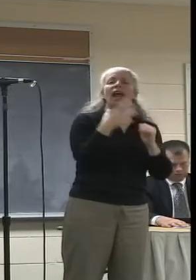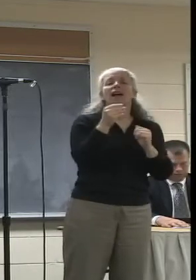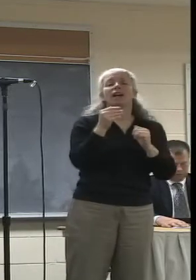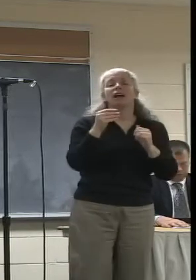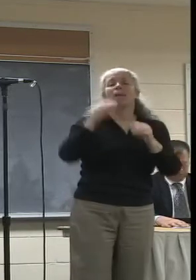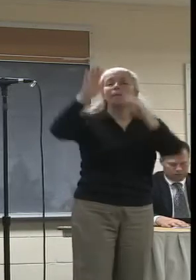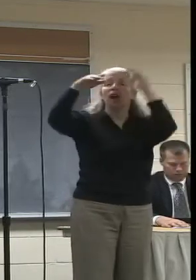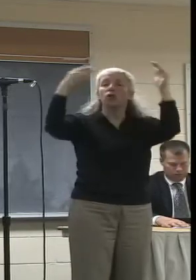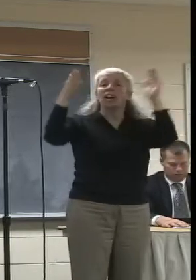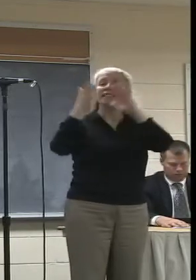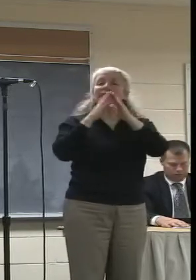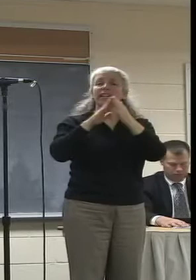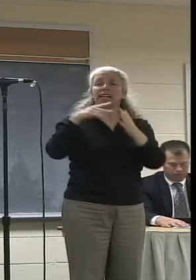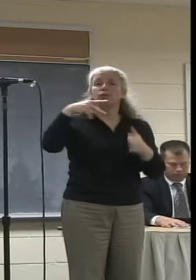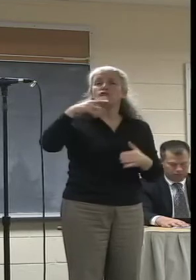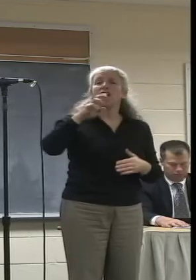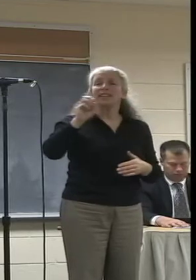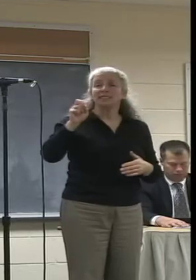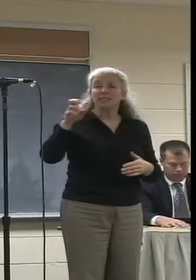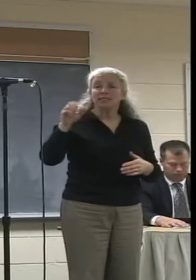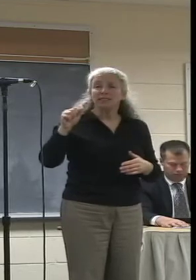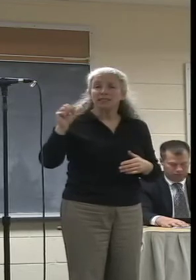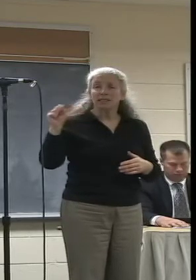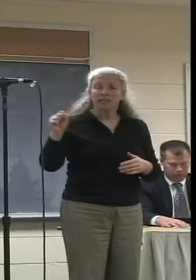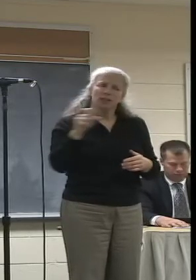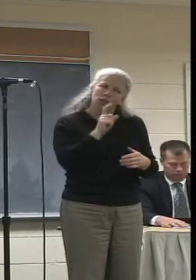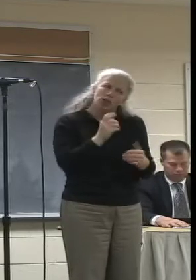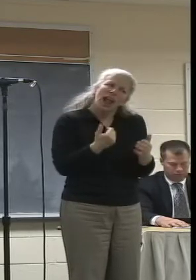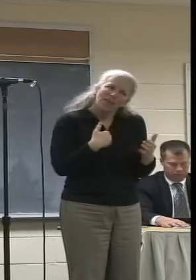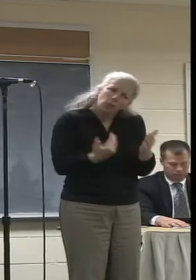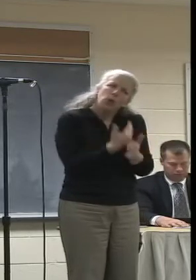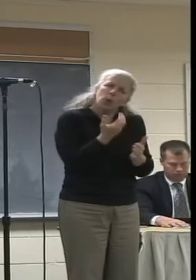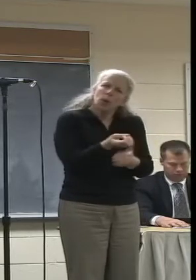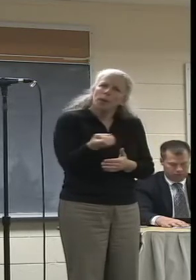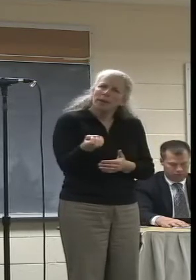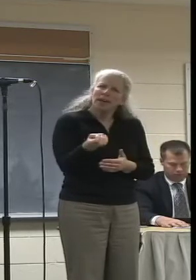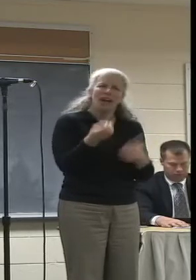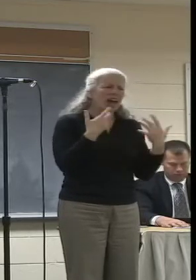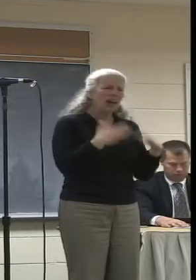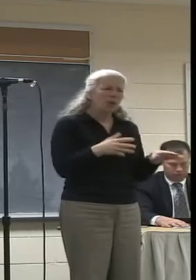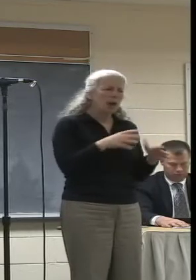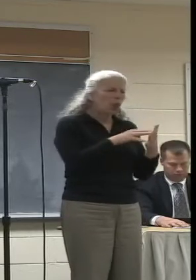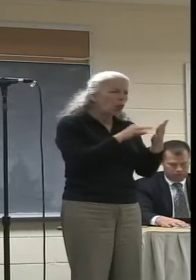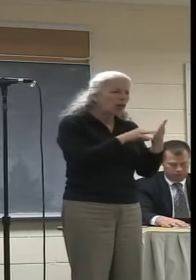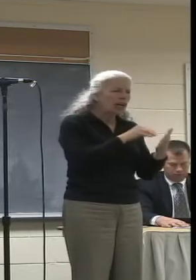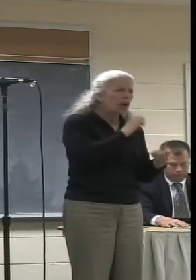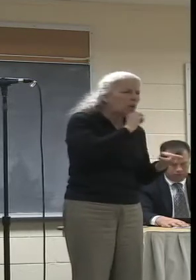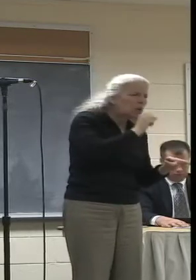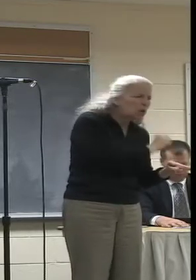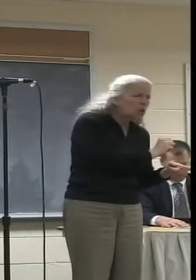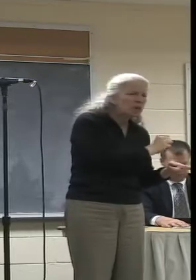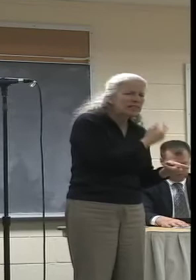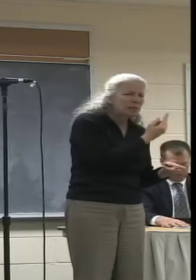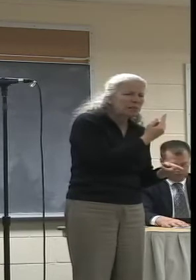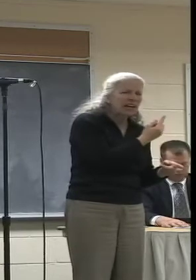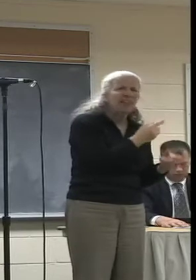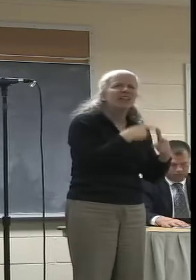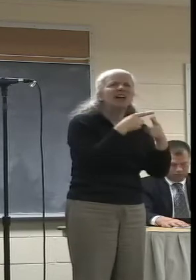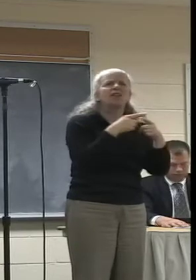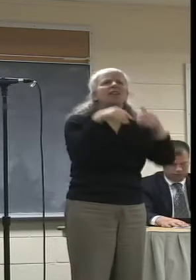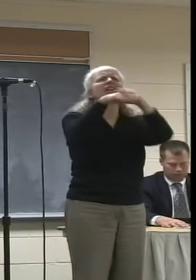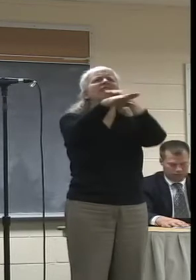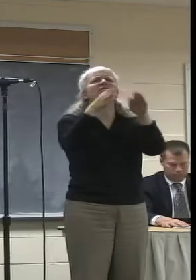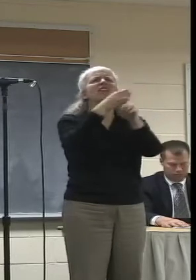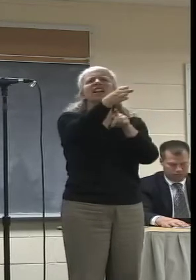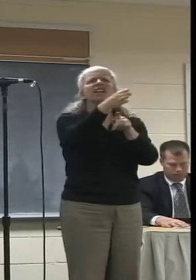appropriate equipment so that you're not learning on something that is really not going to be media standard. We